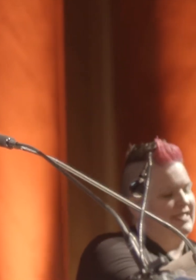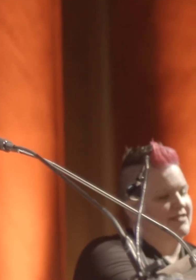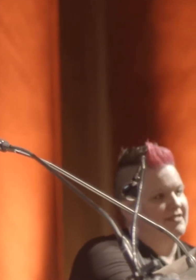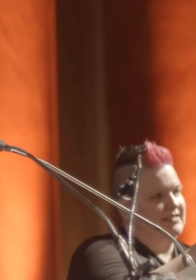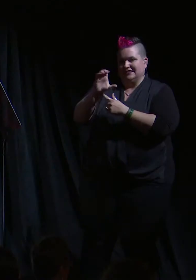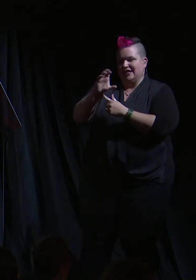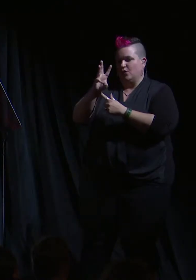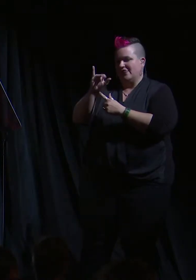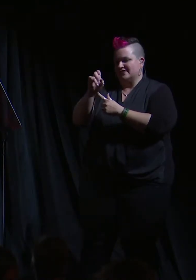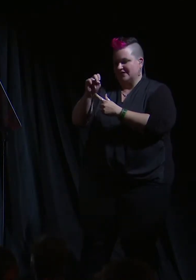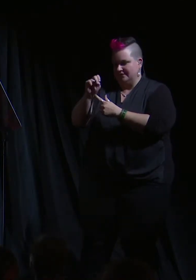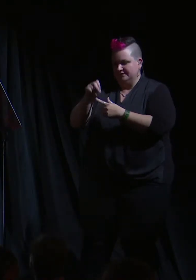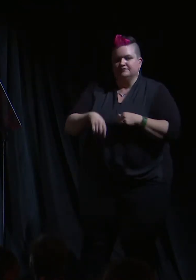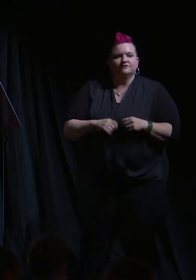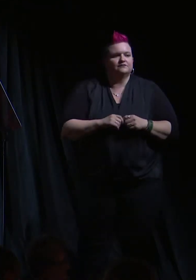Wilson.